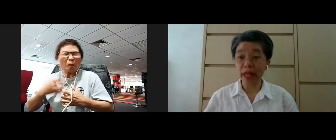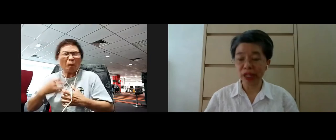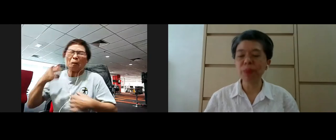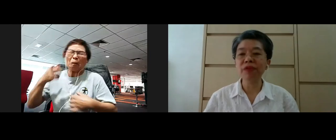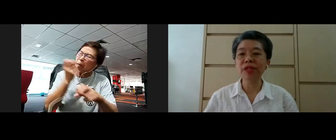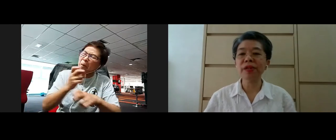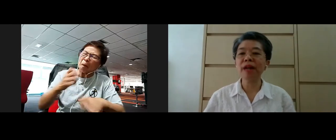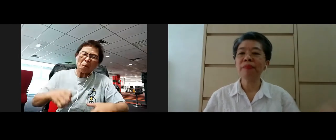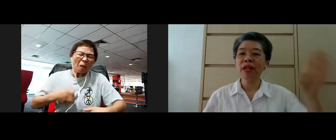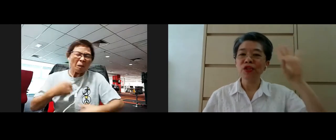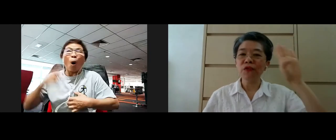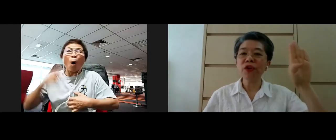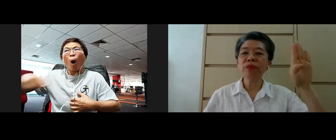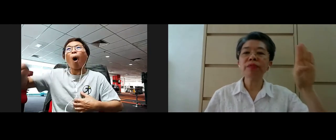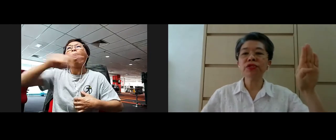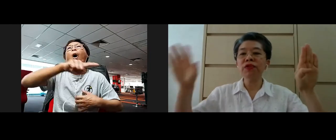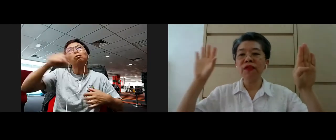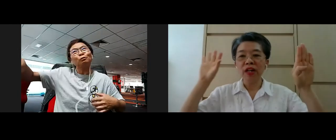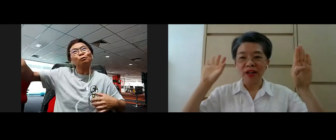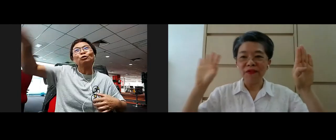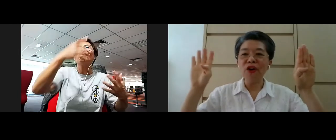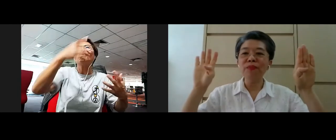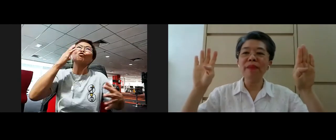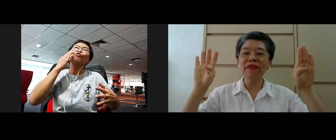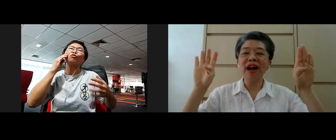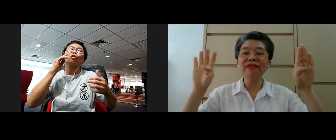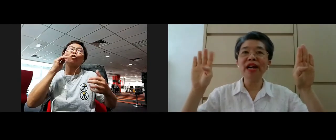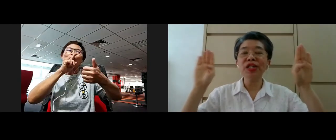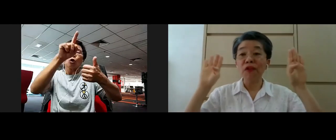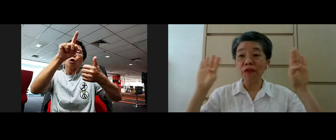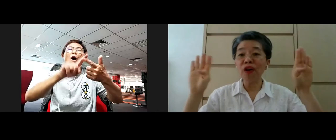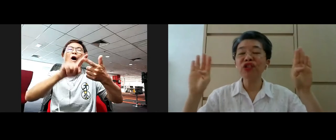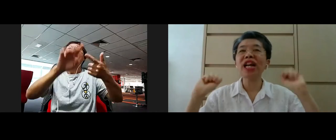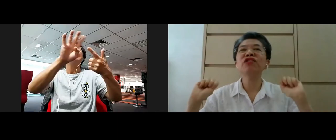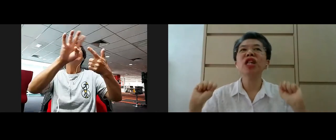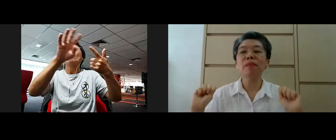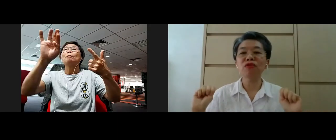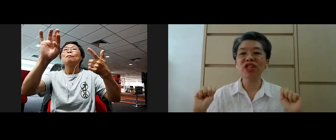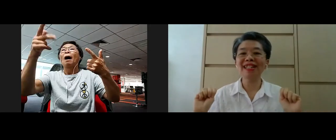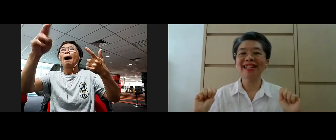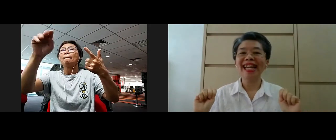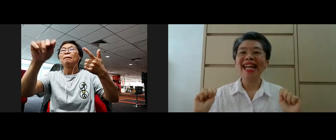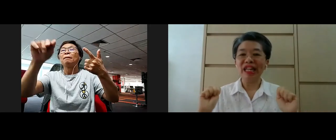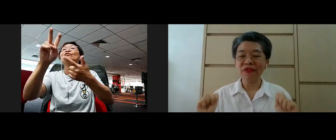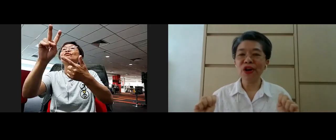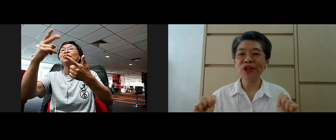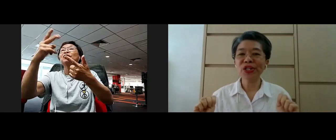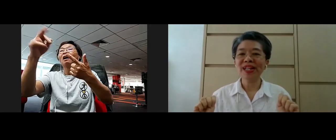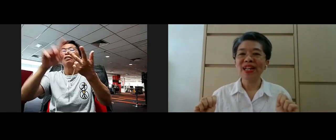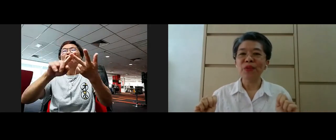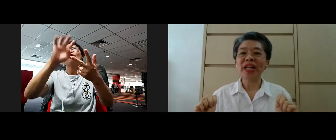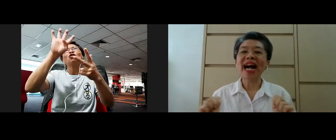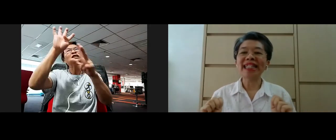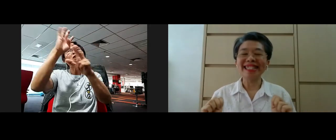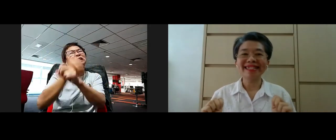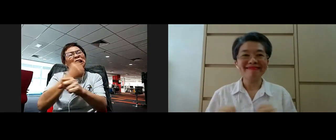beings will experience so four noble truths four brahma viharas four challenging emotions and of course